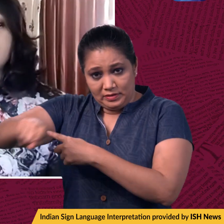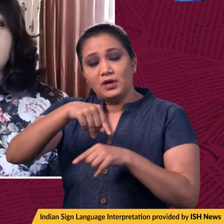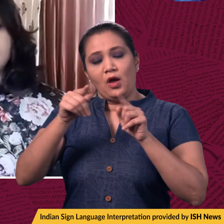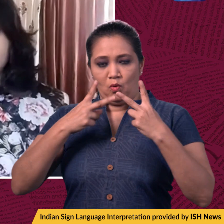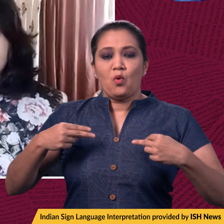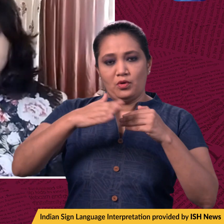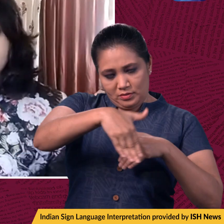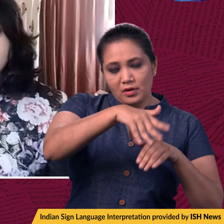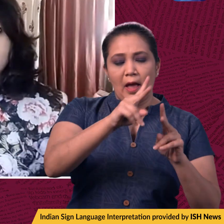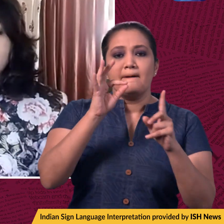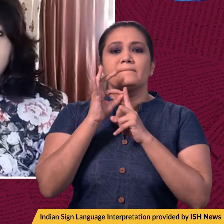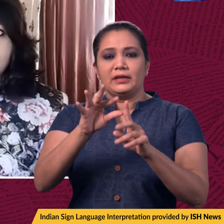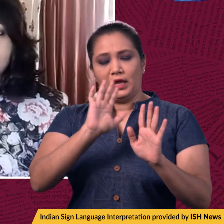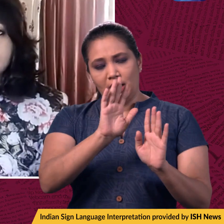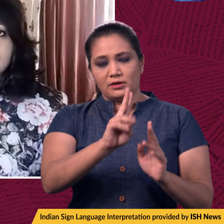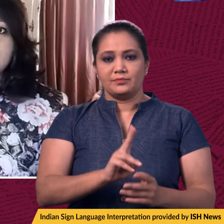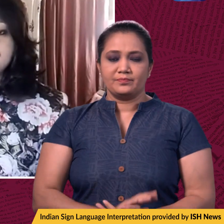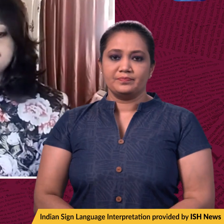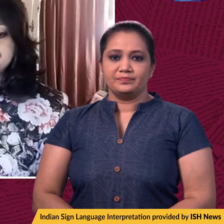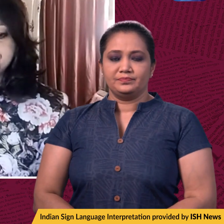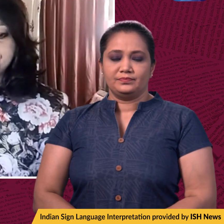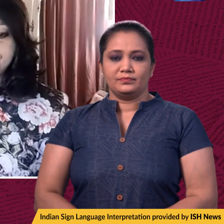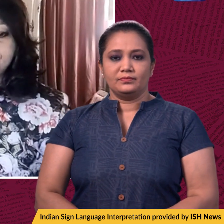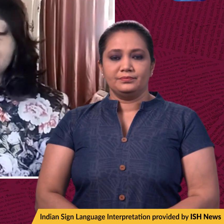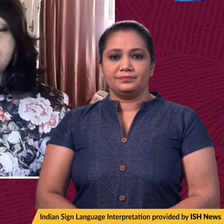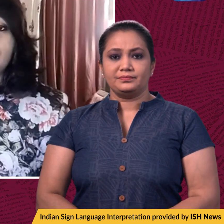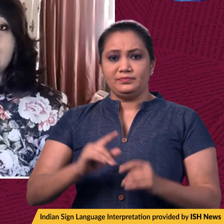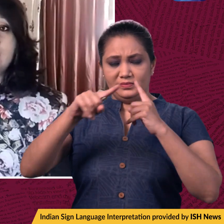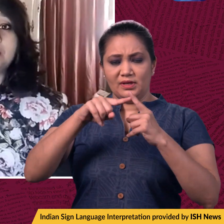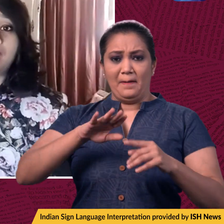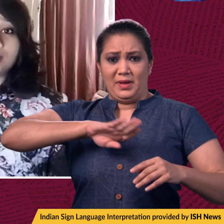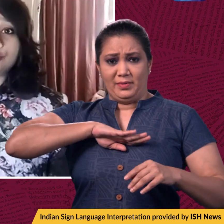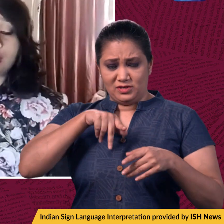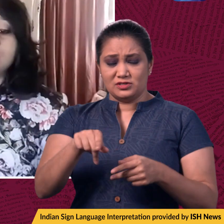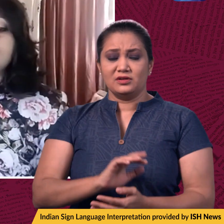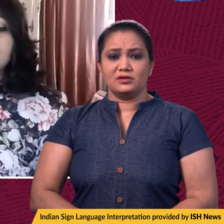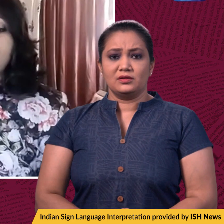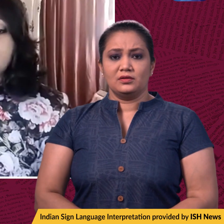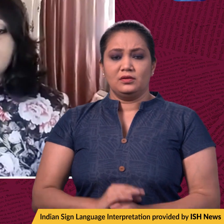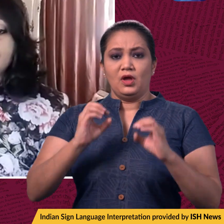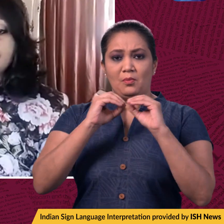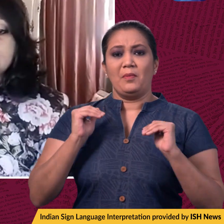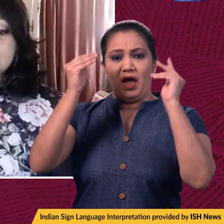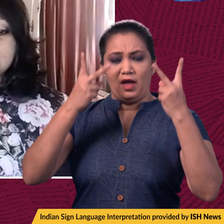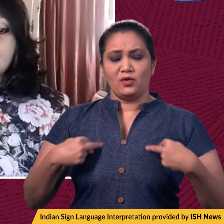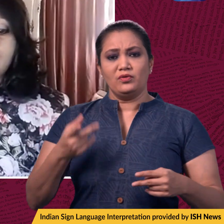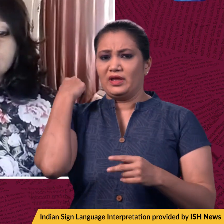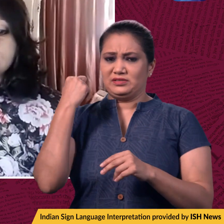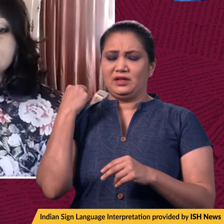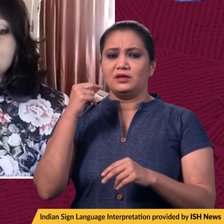and are awaiting a final decision. Meanwhile, in Maharashtra, the Bombay High Court yesterday asked the